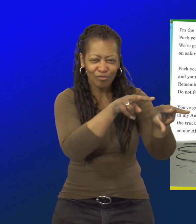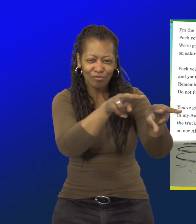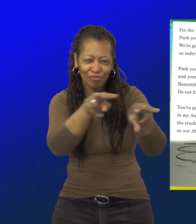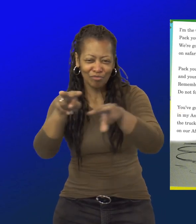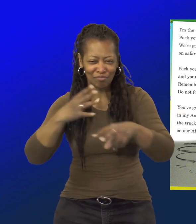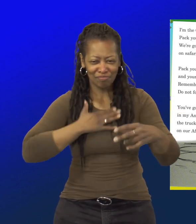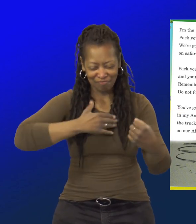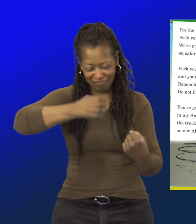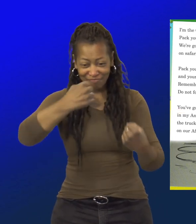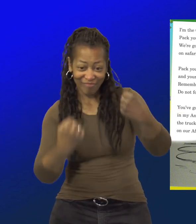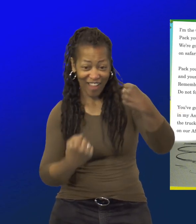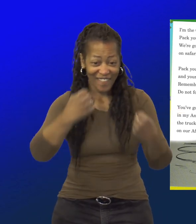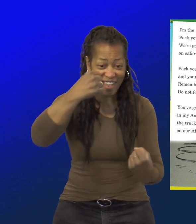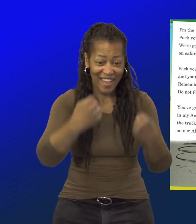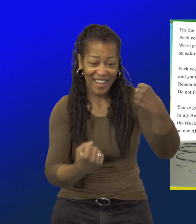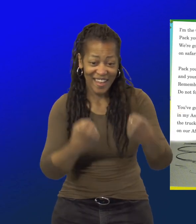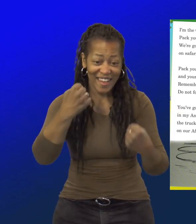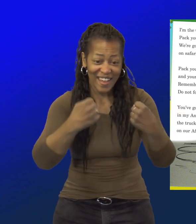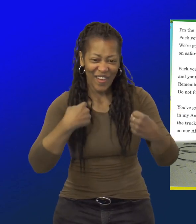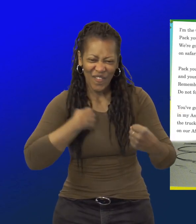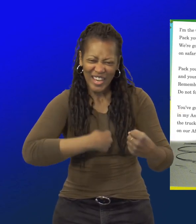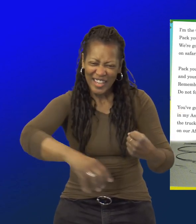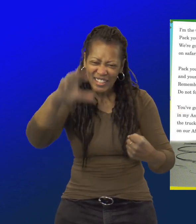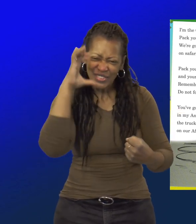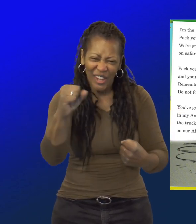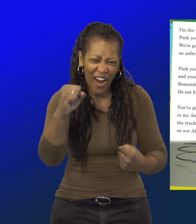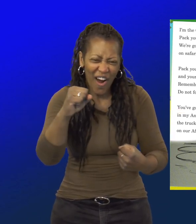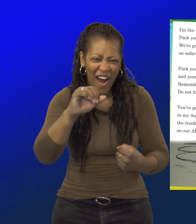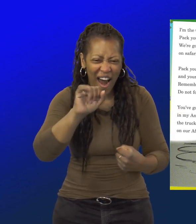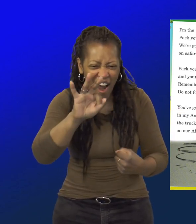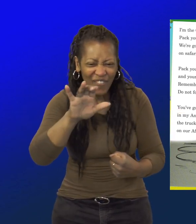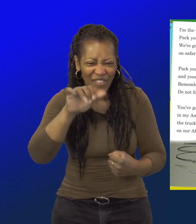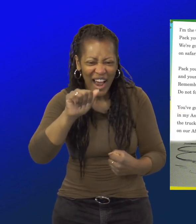viewer, the truck we will take on our African tour.